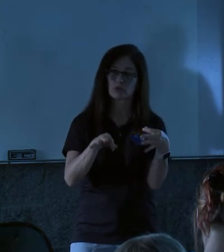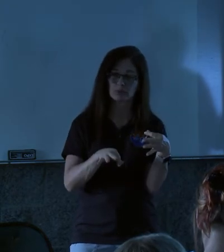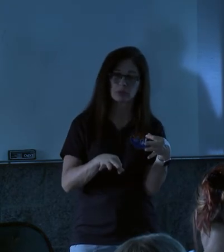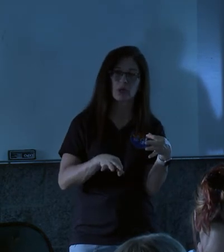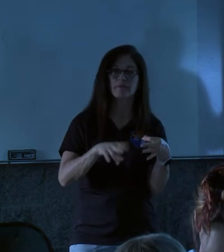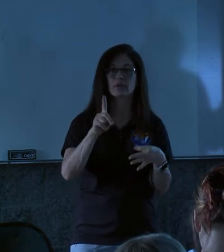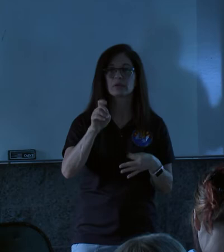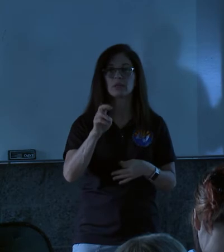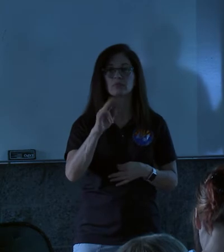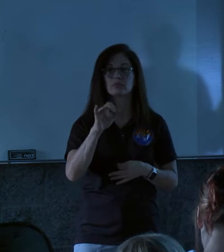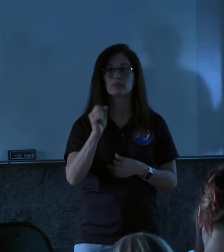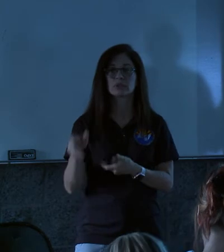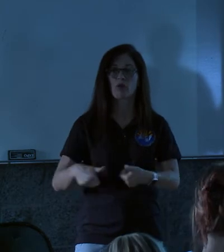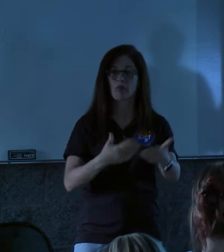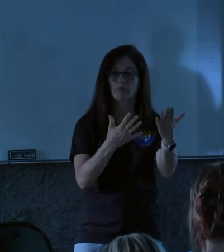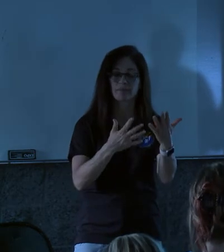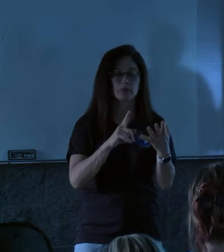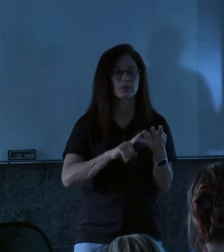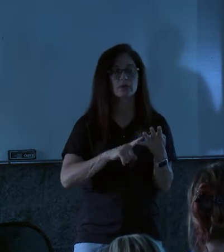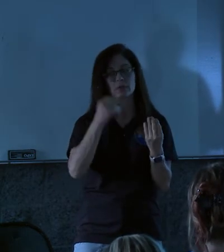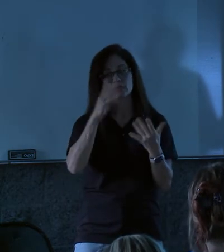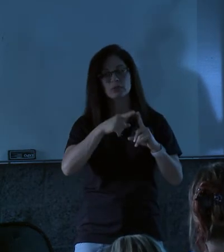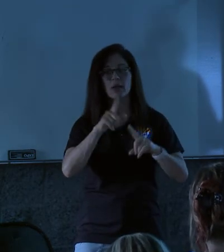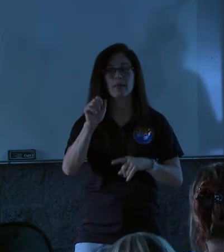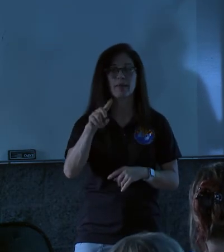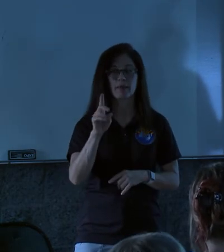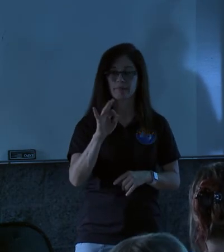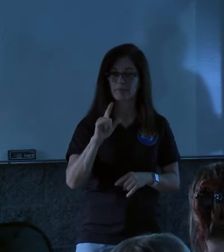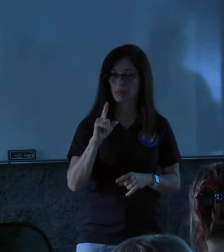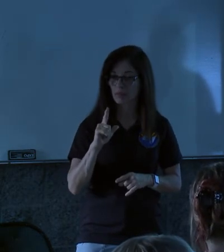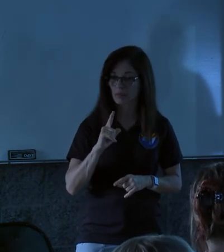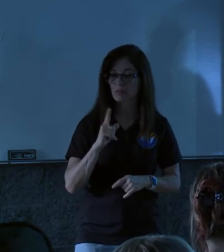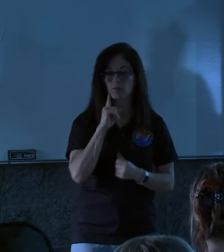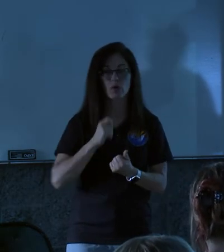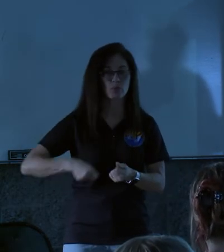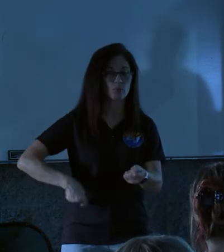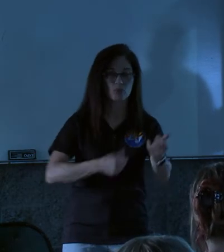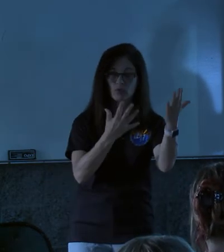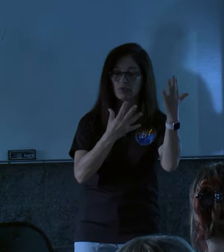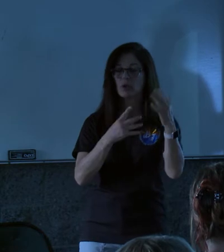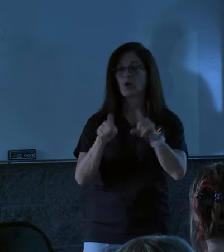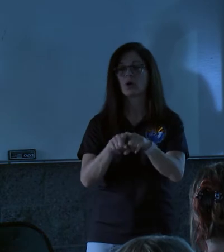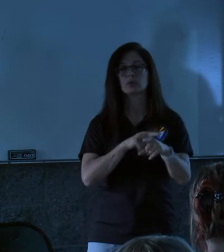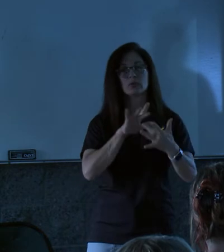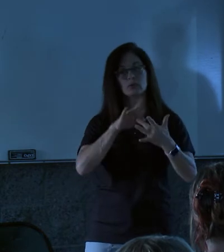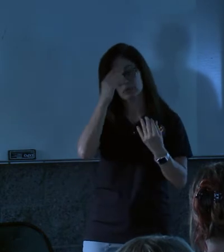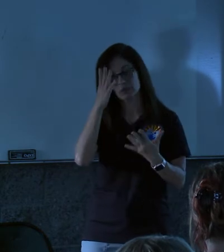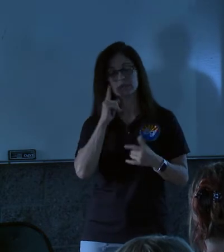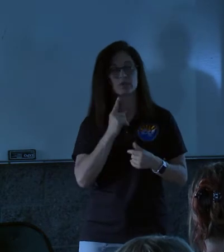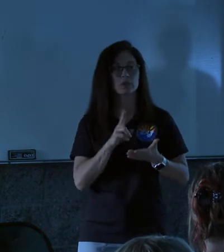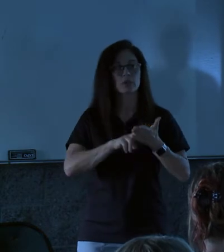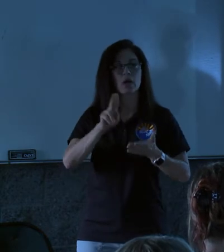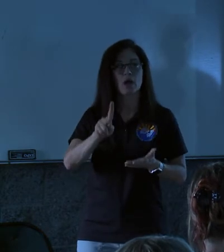-off service we're providing, details about the landfill arrangement for dropping things off, and then also the contact information for